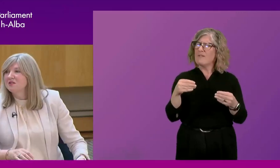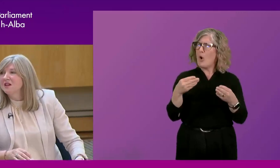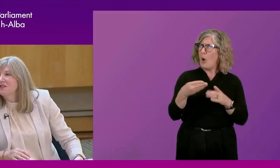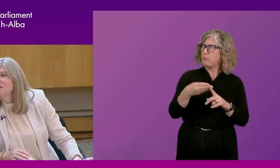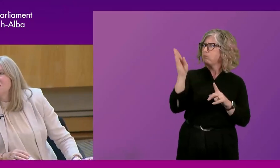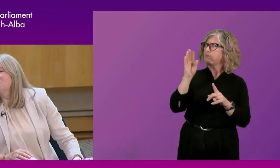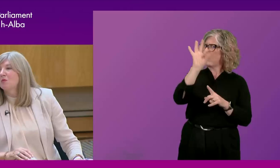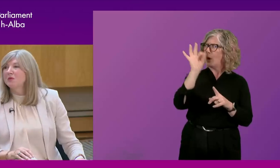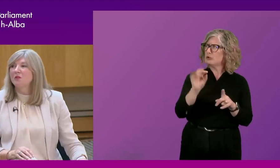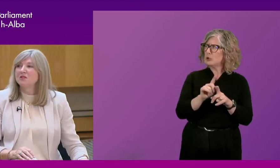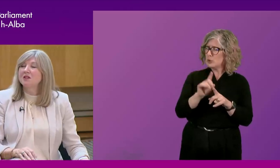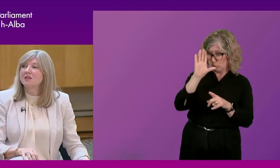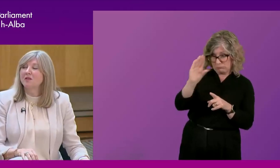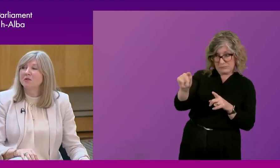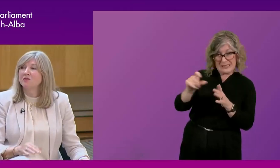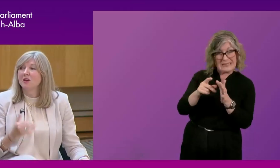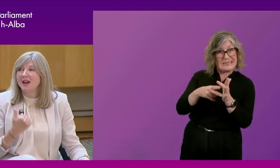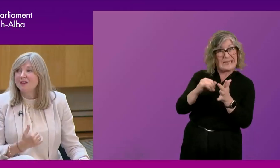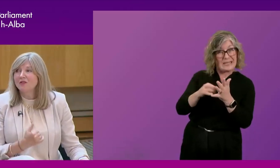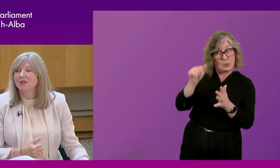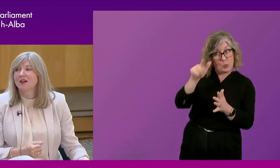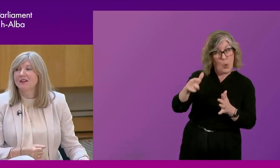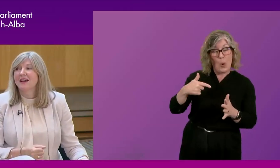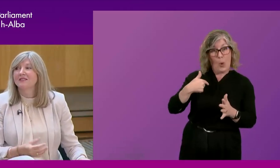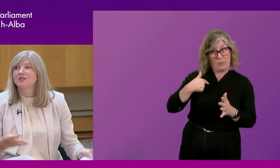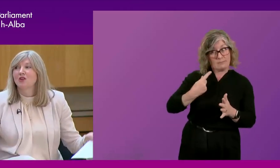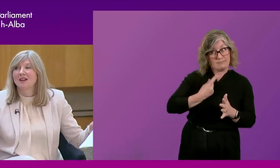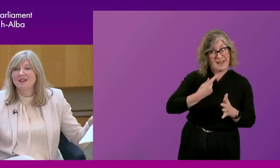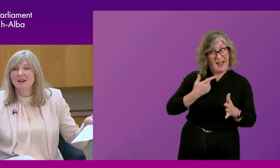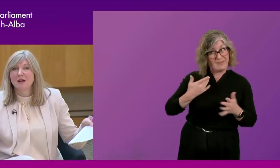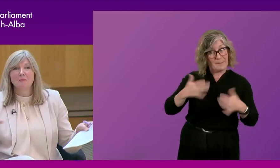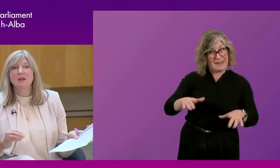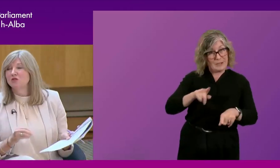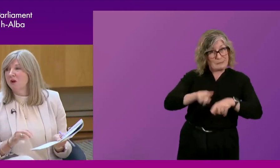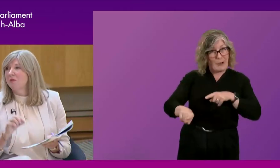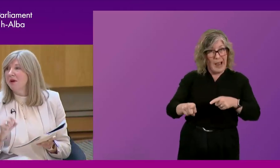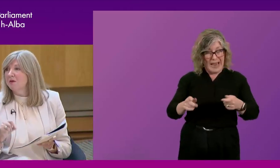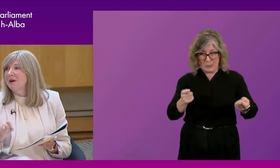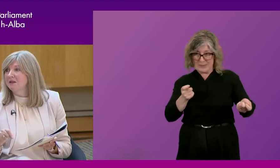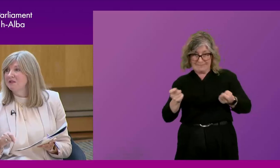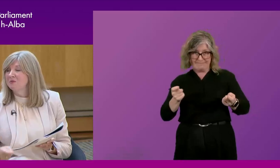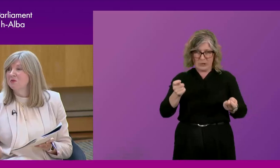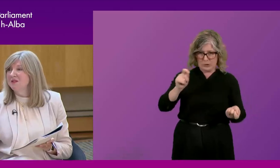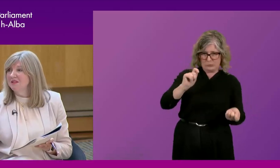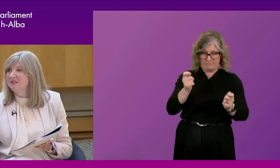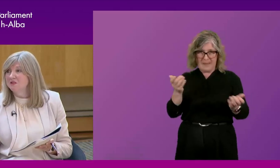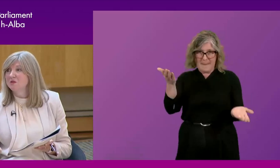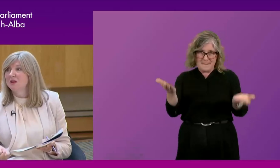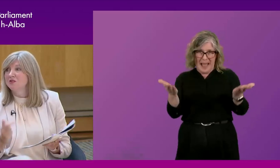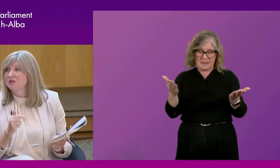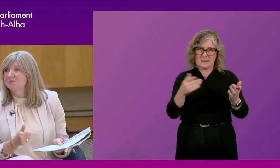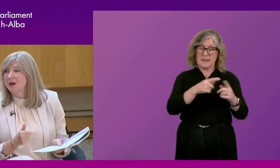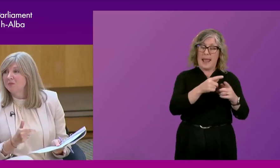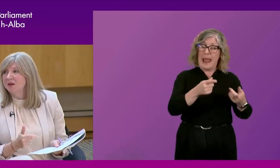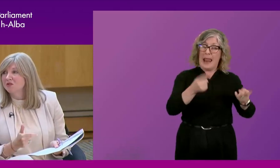I'd just say to you, Dennis, it's probably not a secret that I've been doing everything I can to try and make sure we have a better balance between leaders'